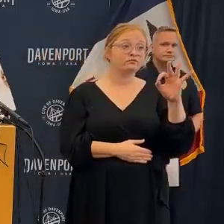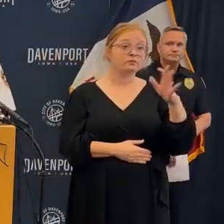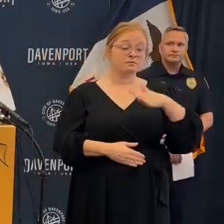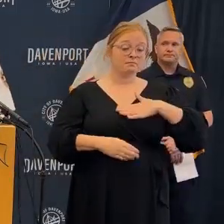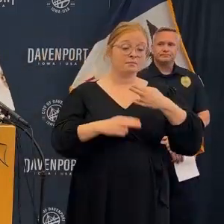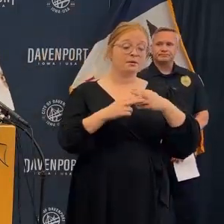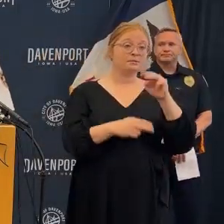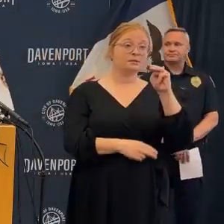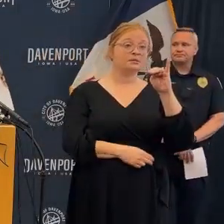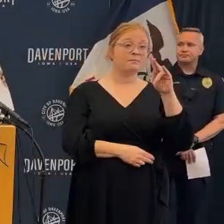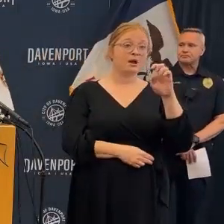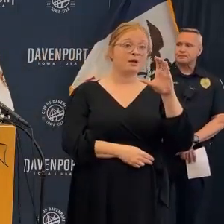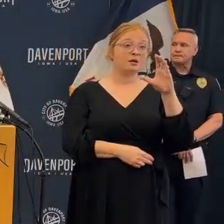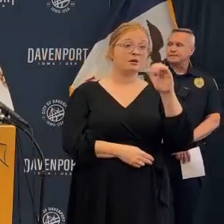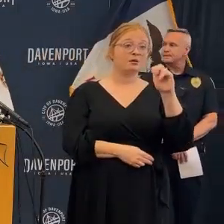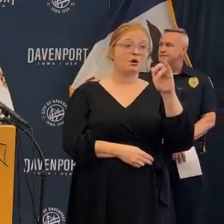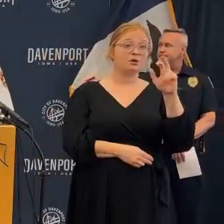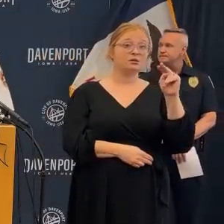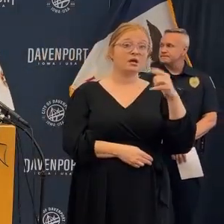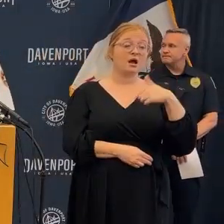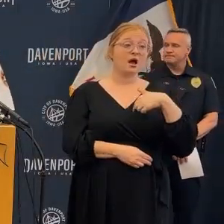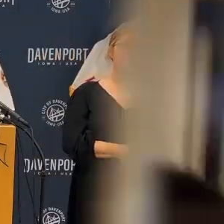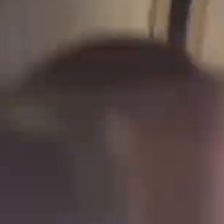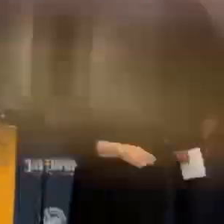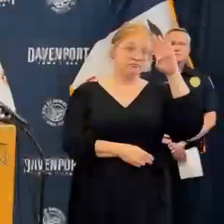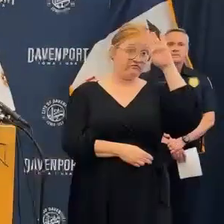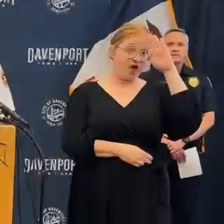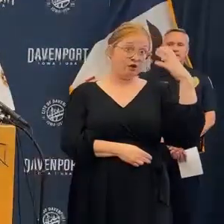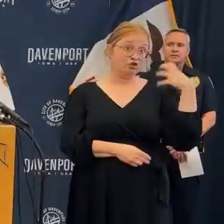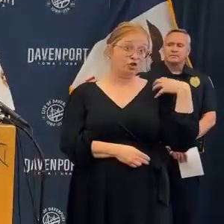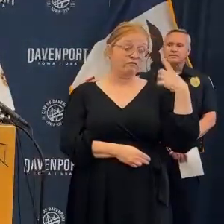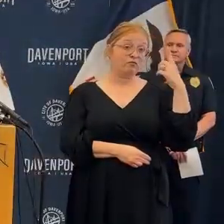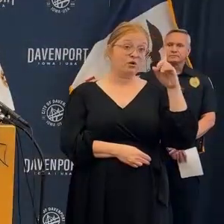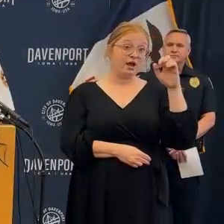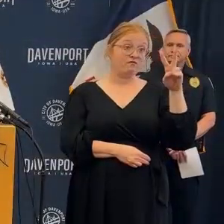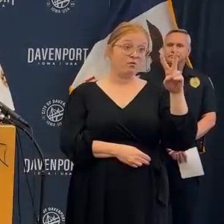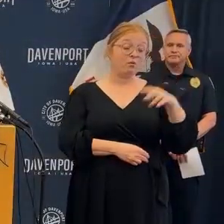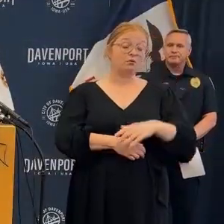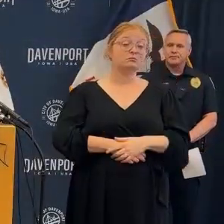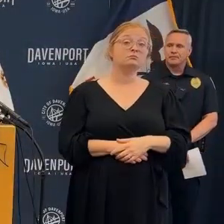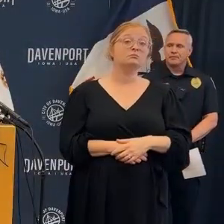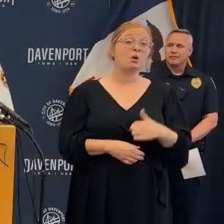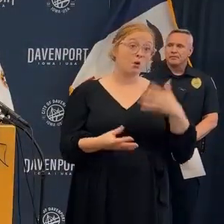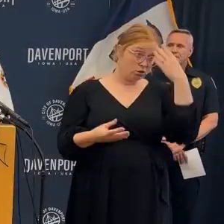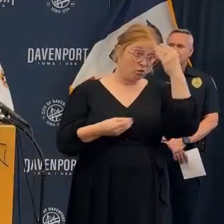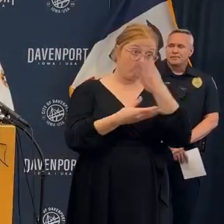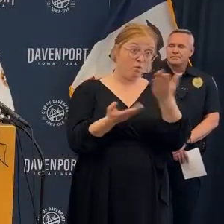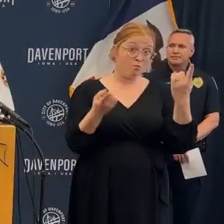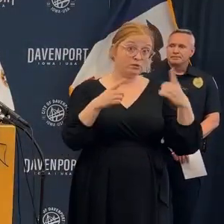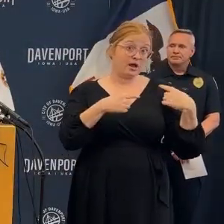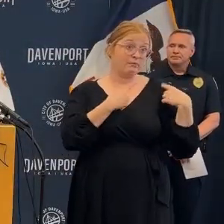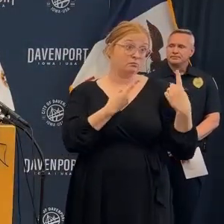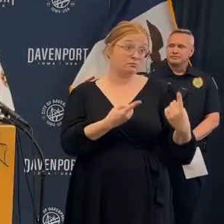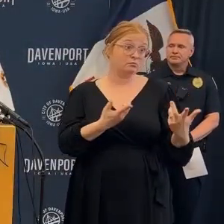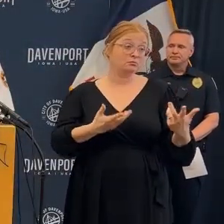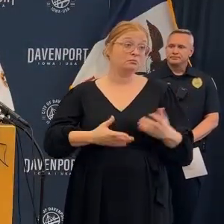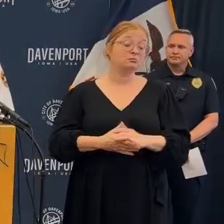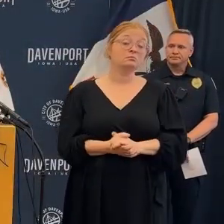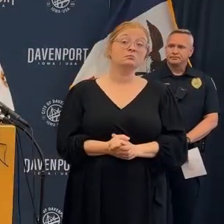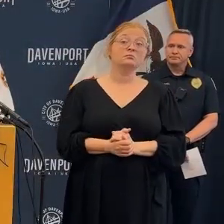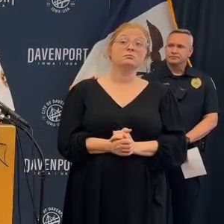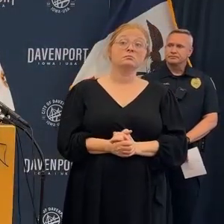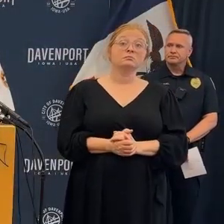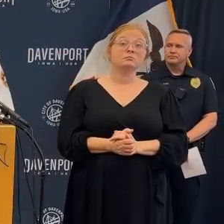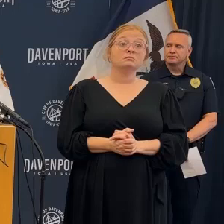Thank you, Chief. I am Mike Carlston, Fire Chief of the Davenport Fire Department. I'd like to provide you a little bit of update of what we have done so far.